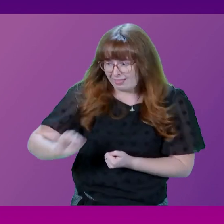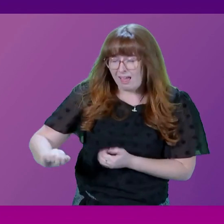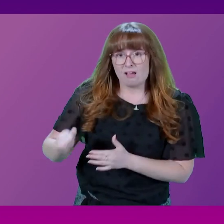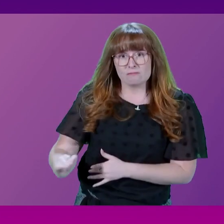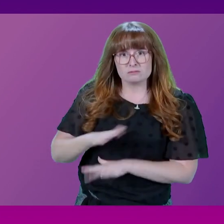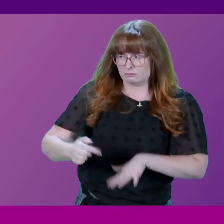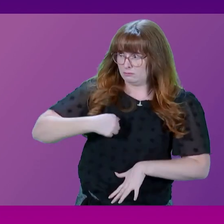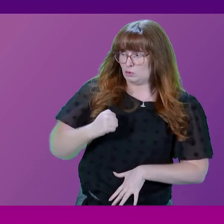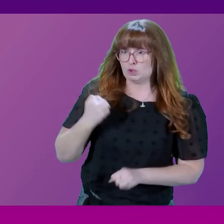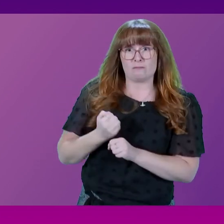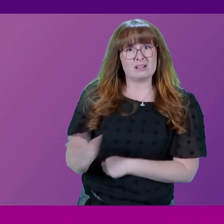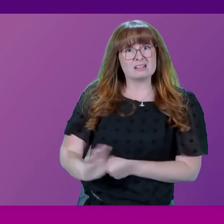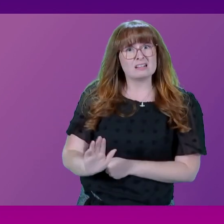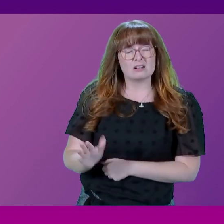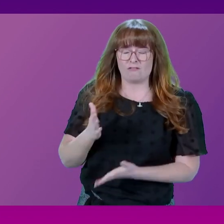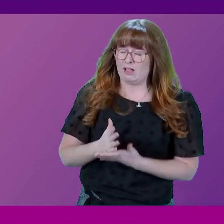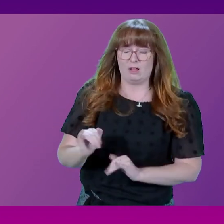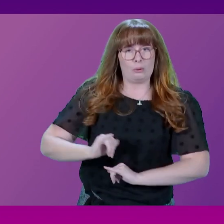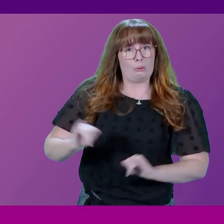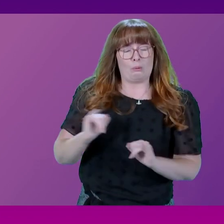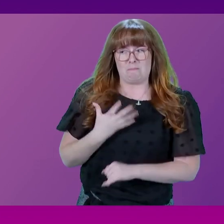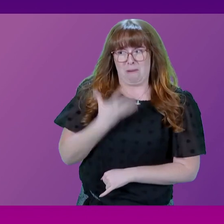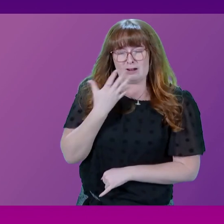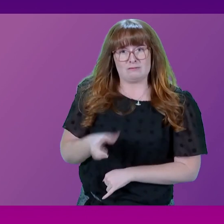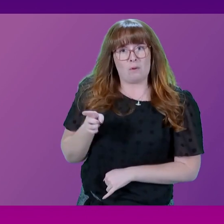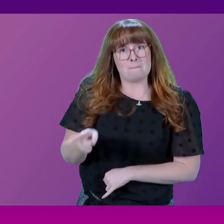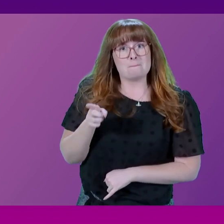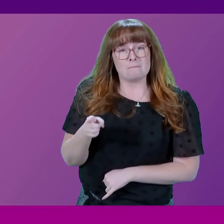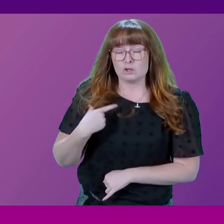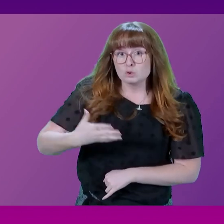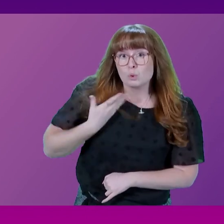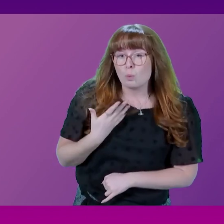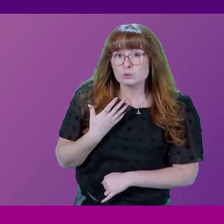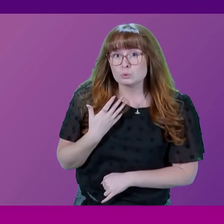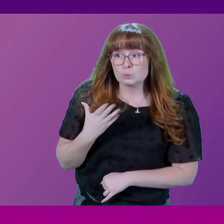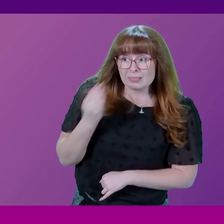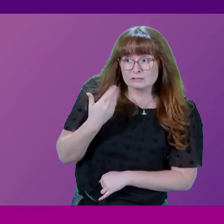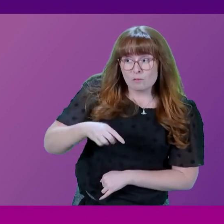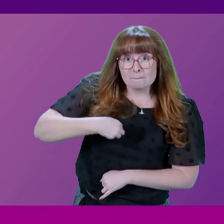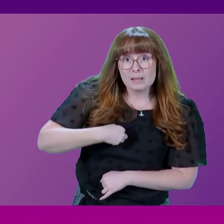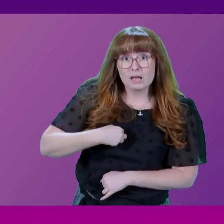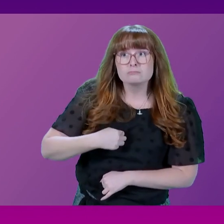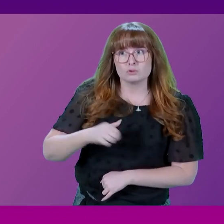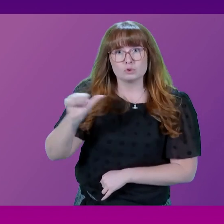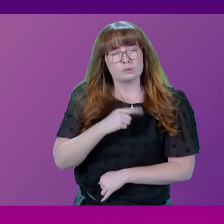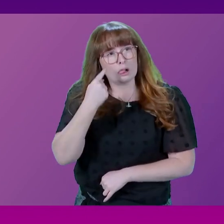It is seriously desperate from the member. If he doesn't want to listen to me, presiding officer, he should listen to the likes of Keith Anderson,